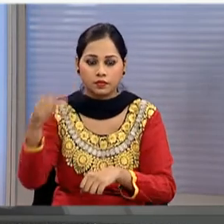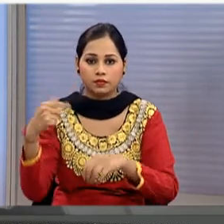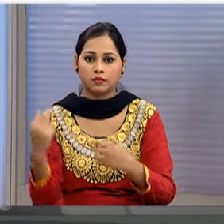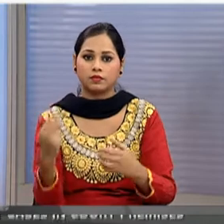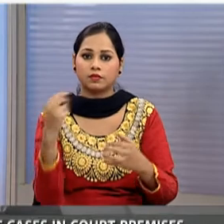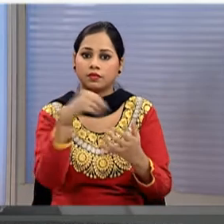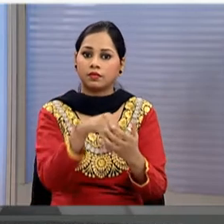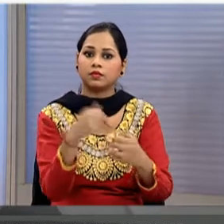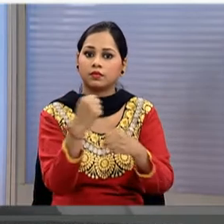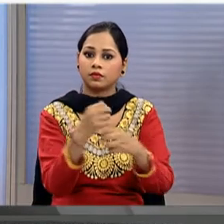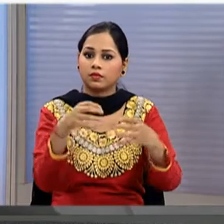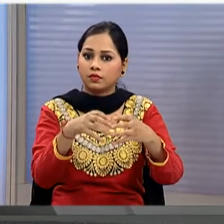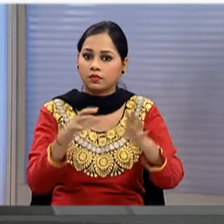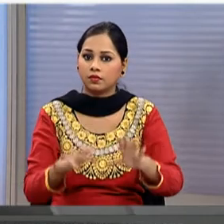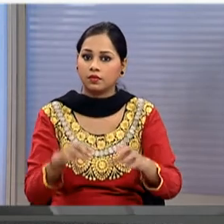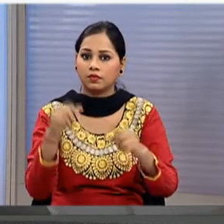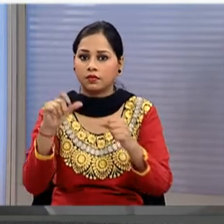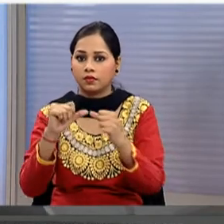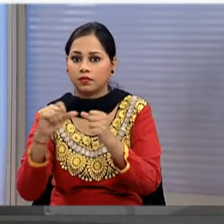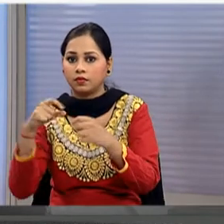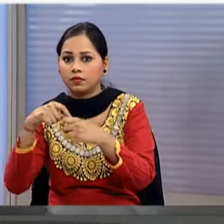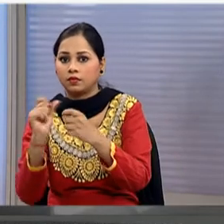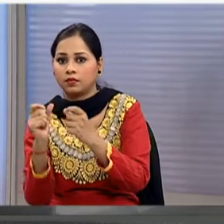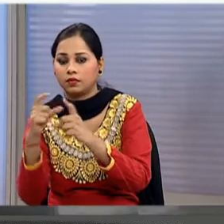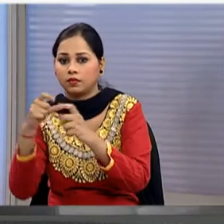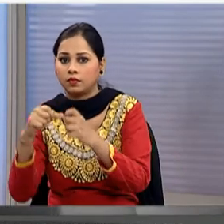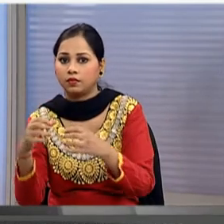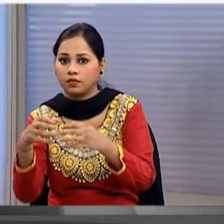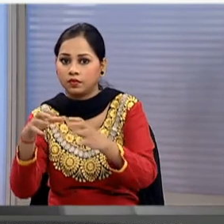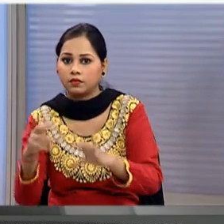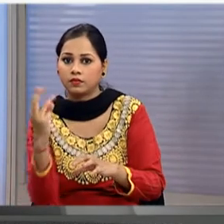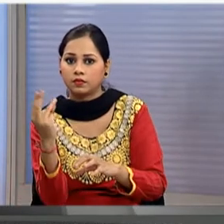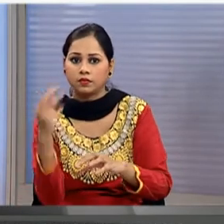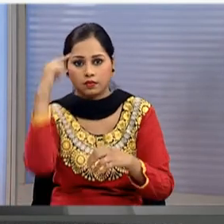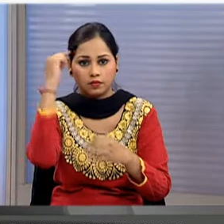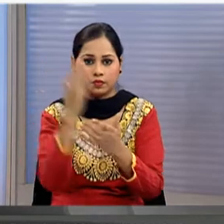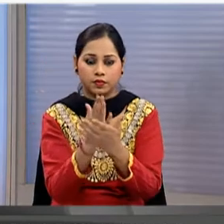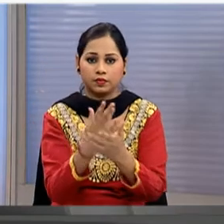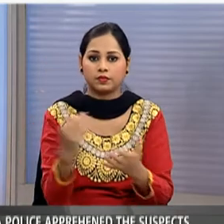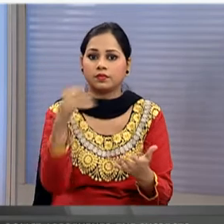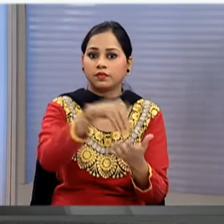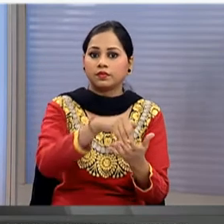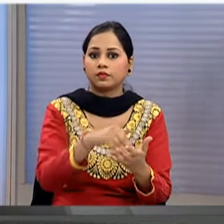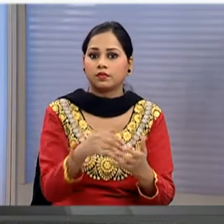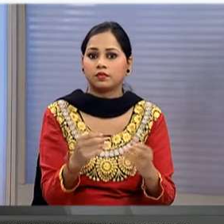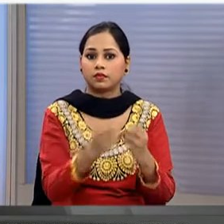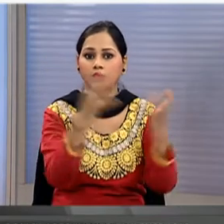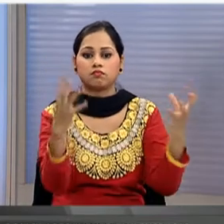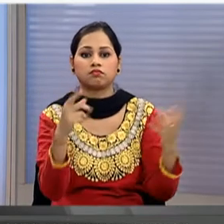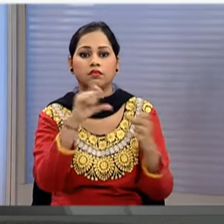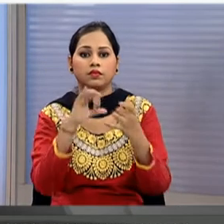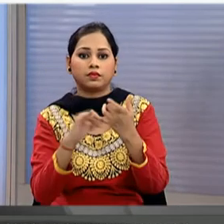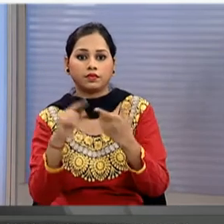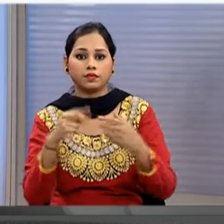be part of a group sympathizing with Al Qaeda in Madurai the three were believed to be involved in five blast cases